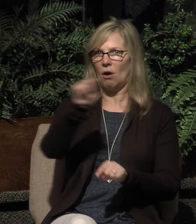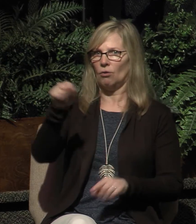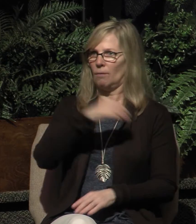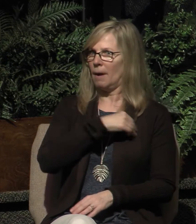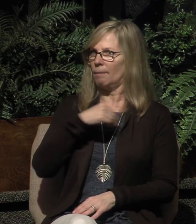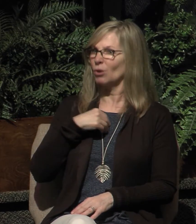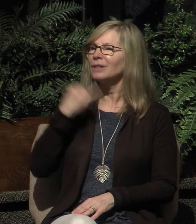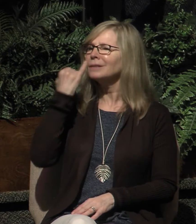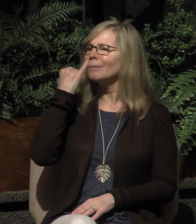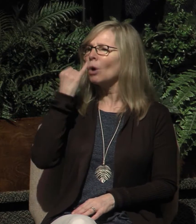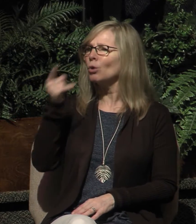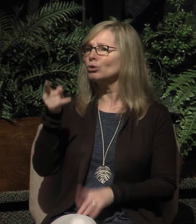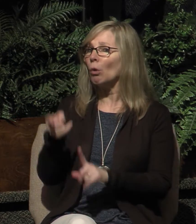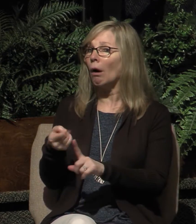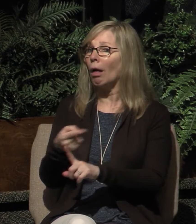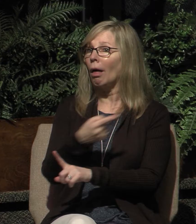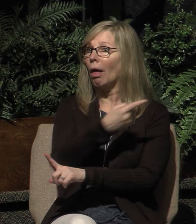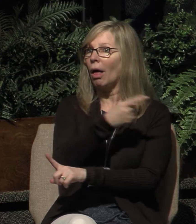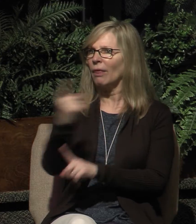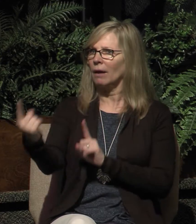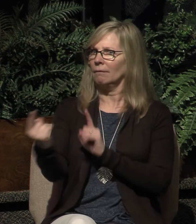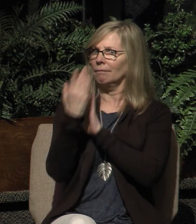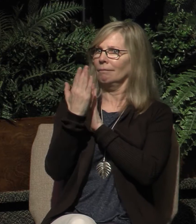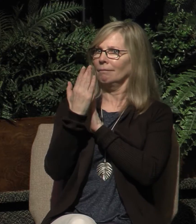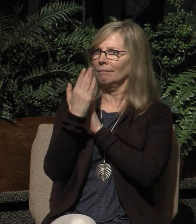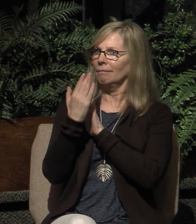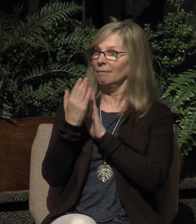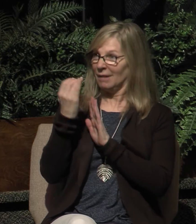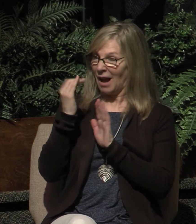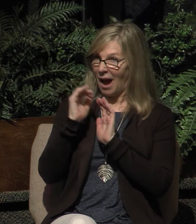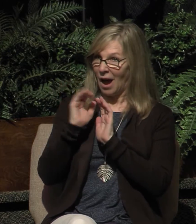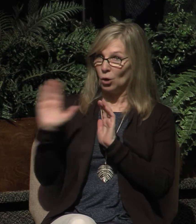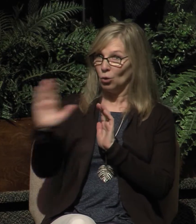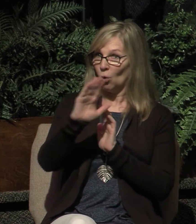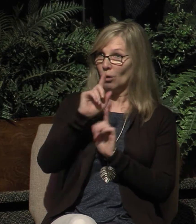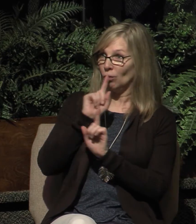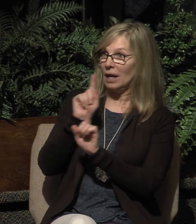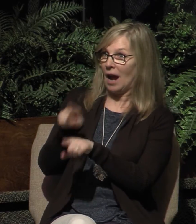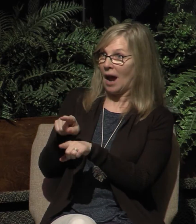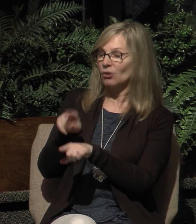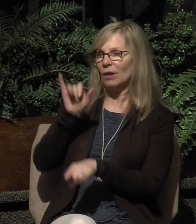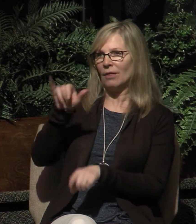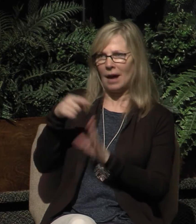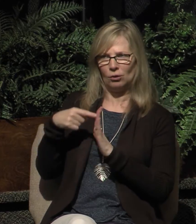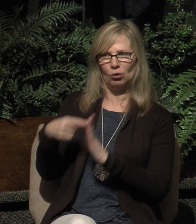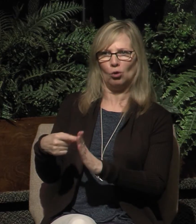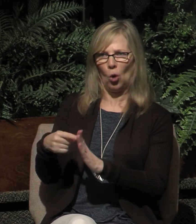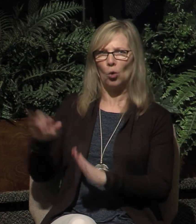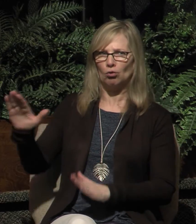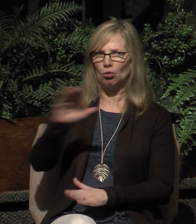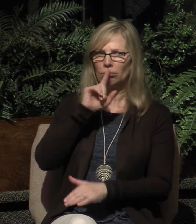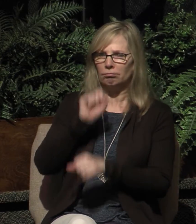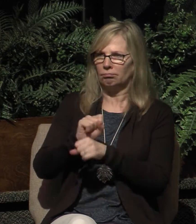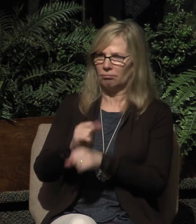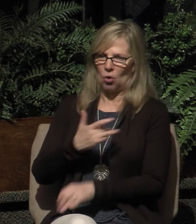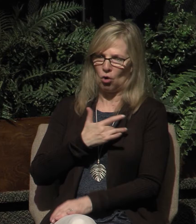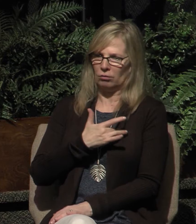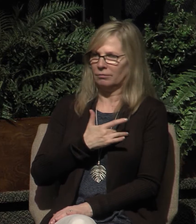confront you when you have strayed from obeying biblical truth, that does reveal your spiritual condition,